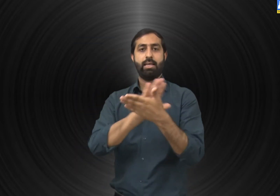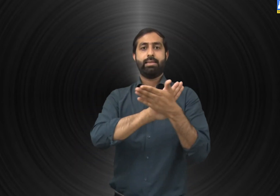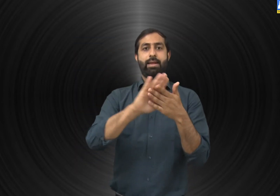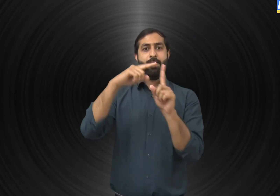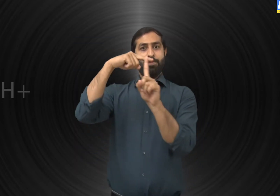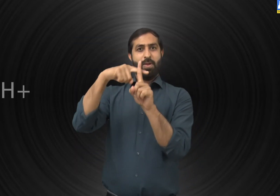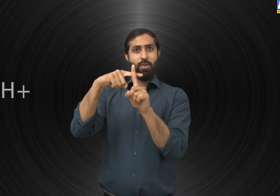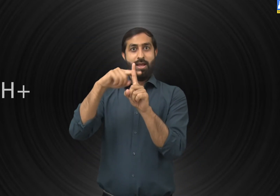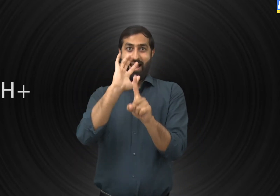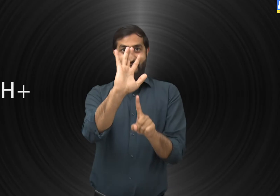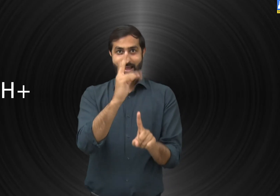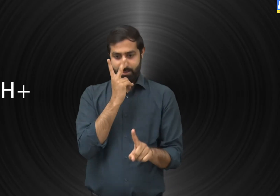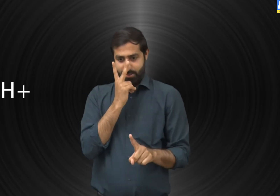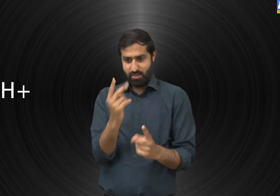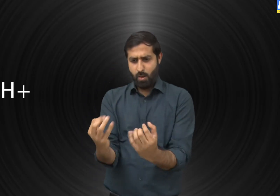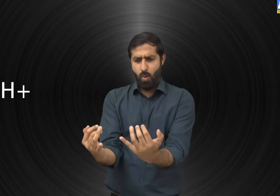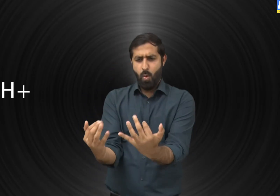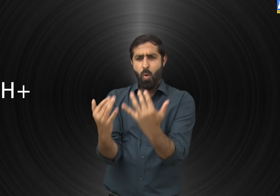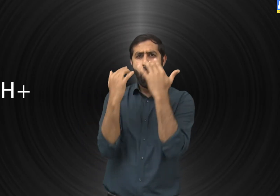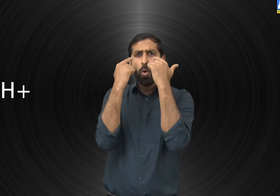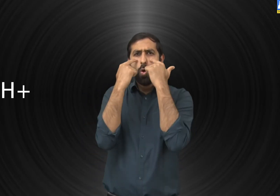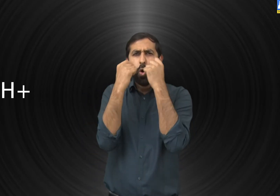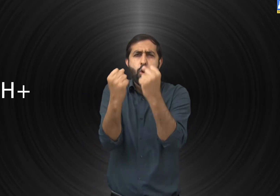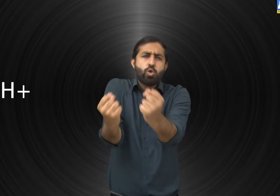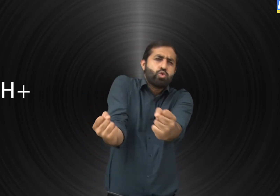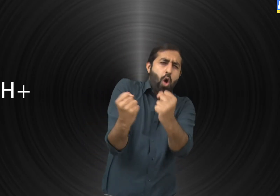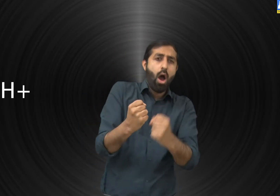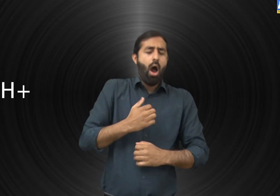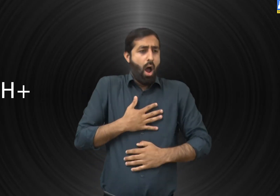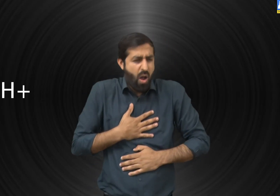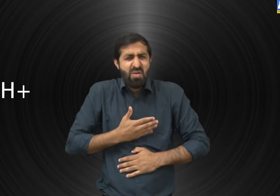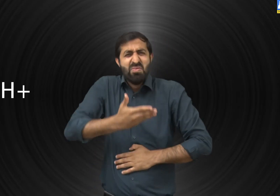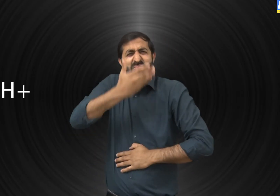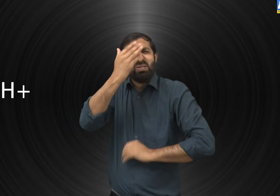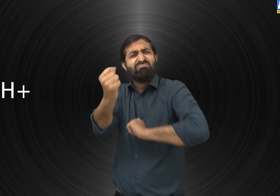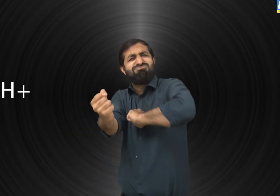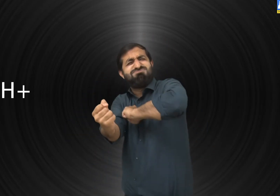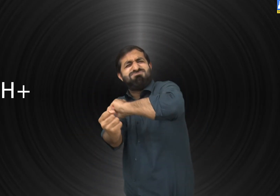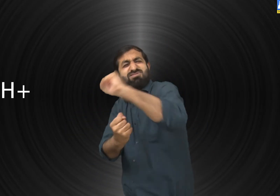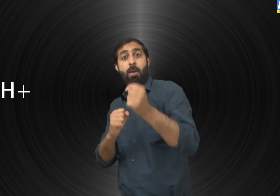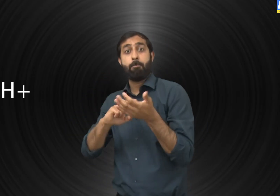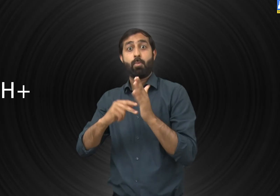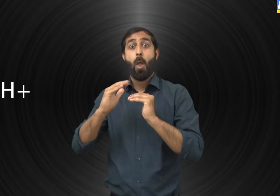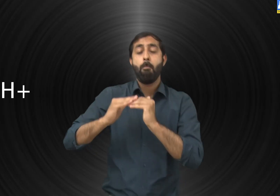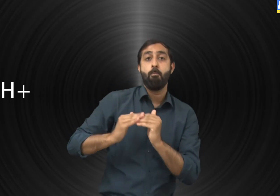The strength of an acid is based on the concentration of hydrogen ions